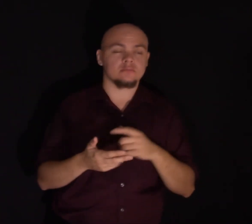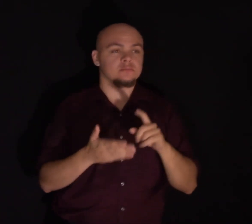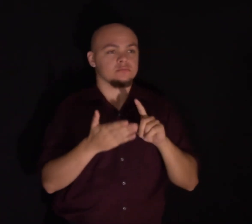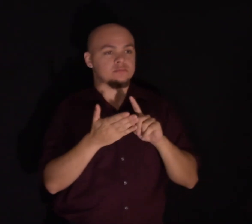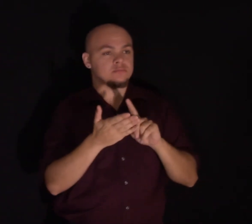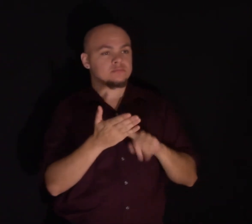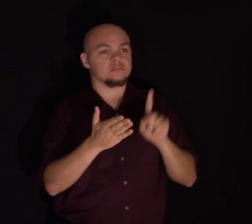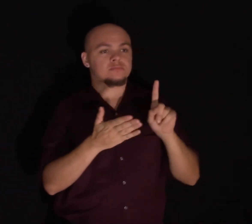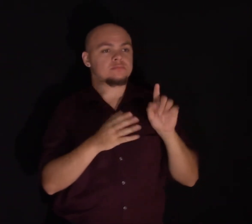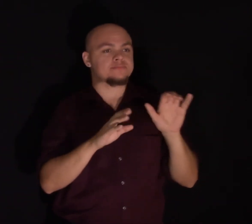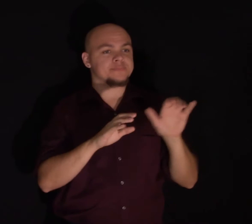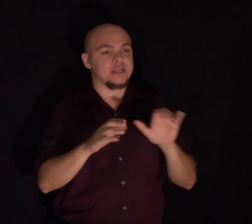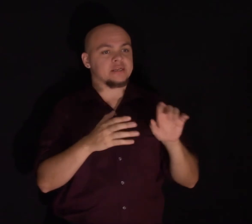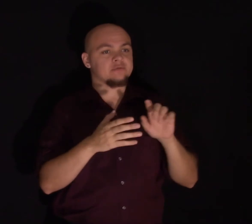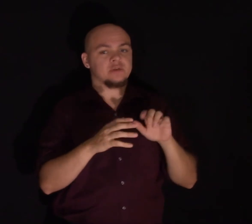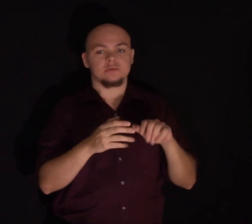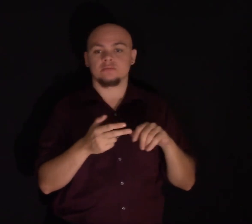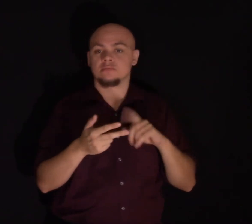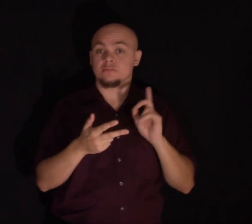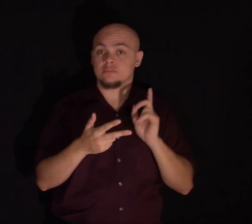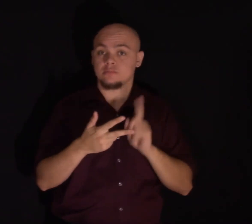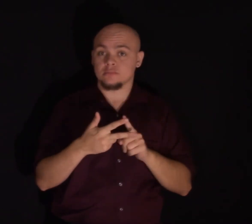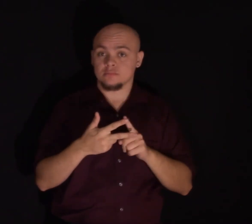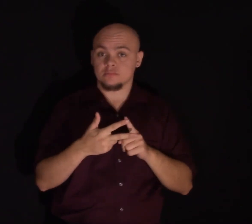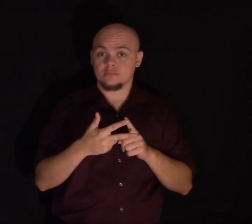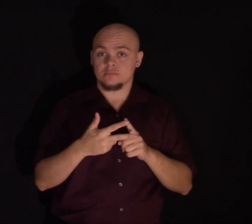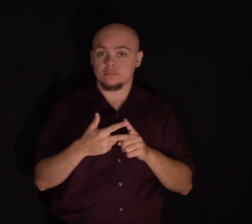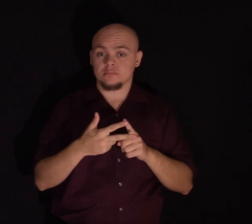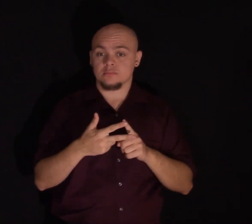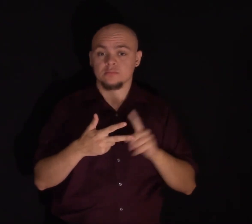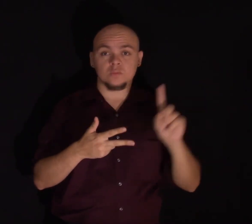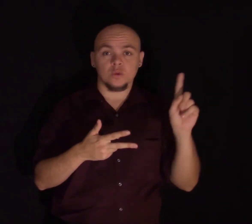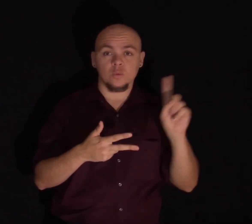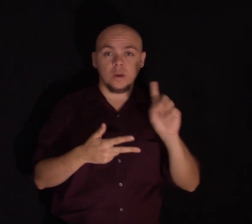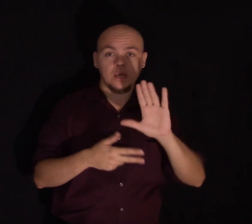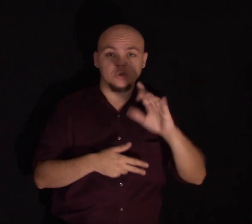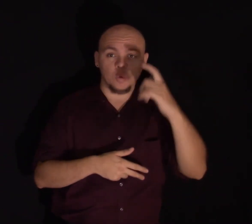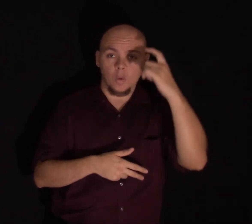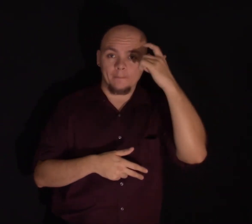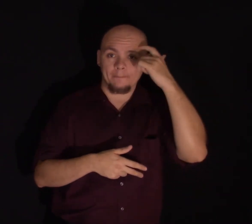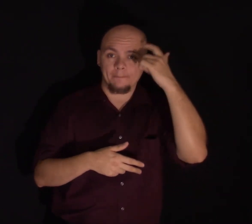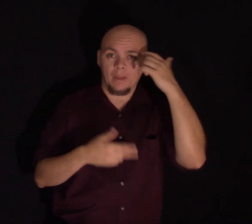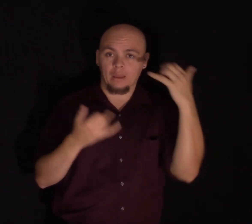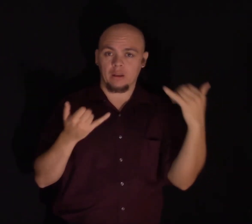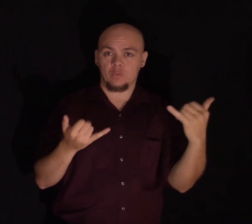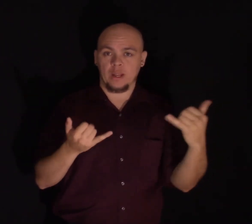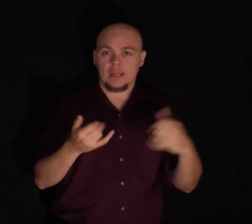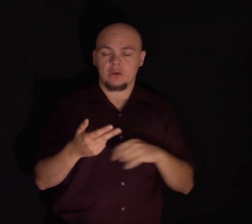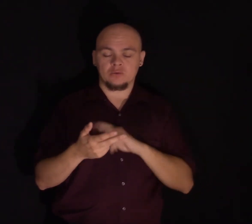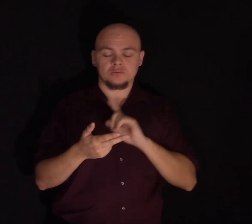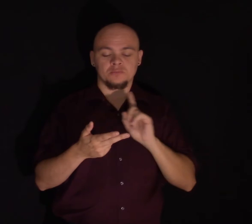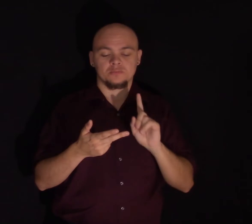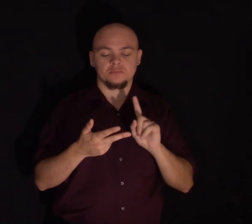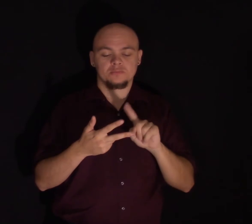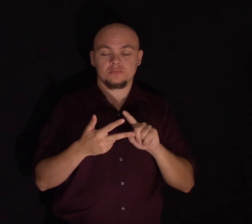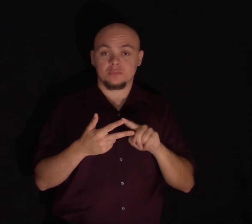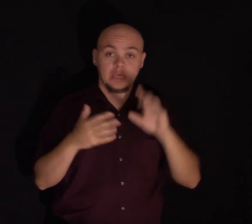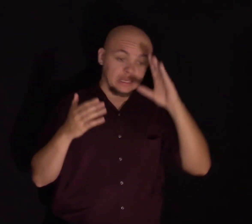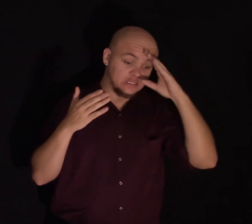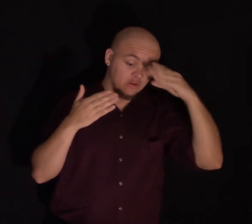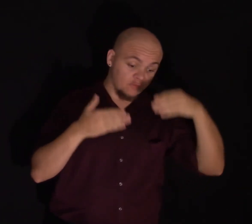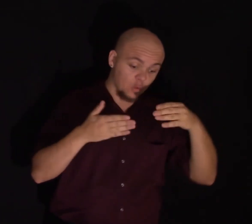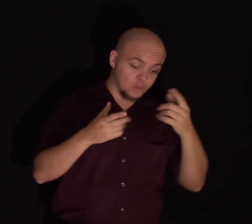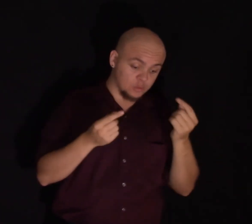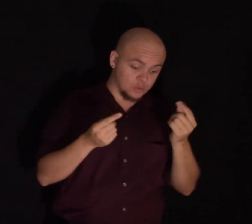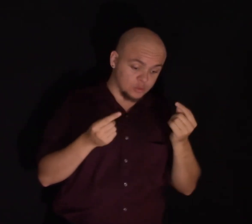off from a list of activities. Second question, where is your mind right now? Is it focused on what